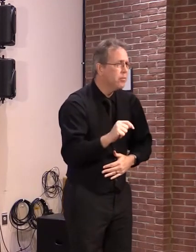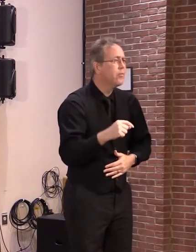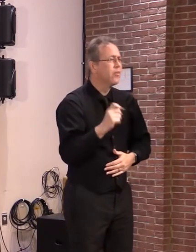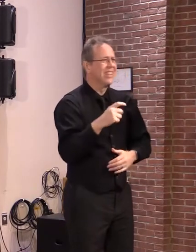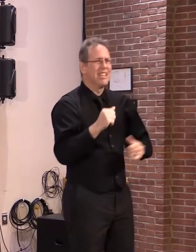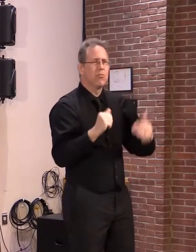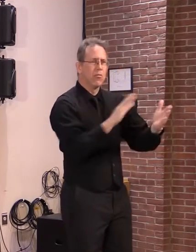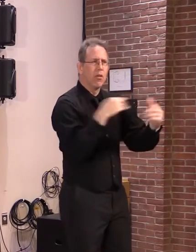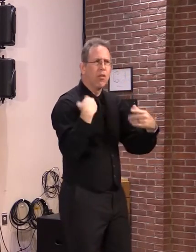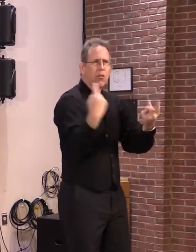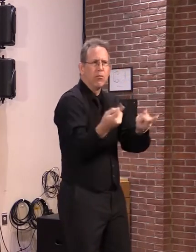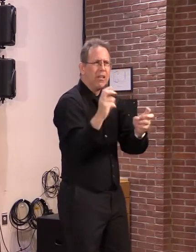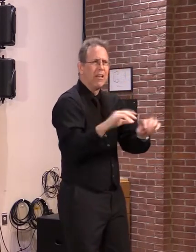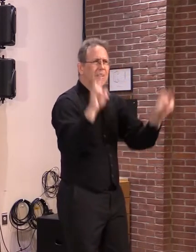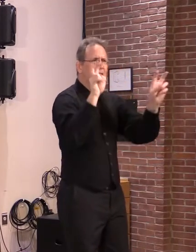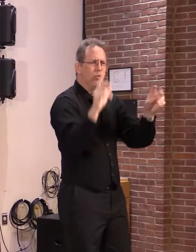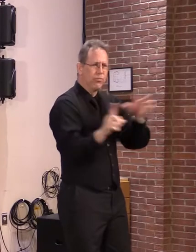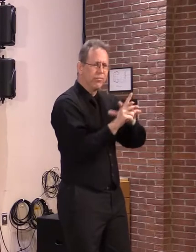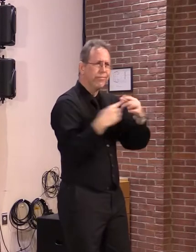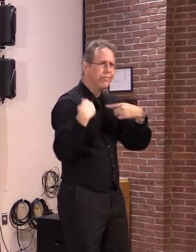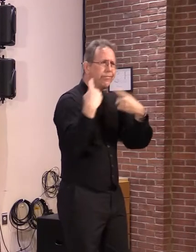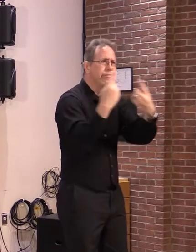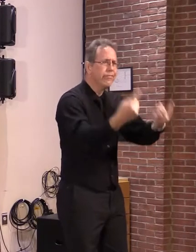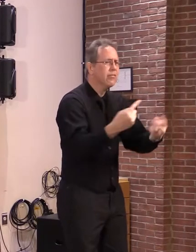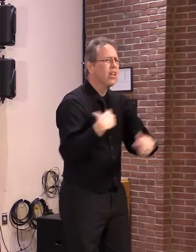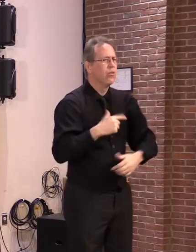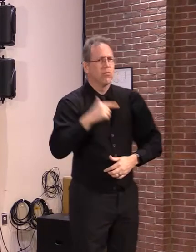him to share some thoughts. Mayor.